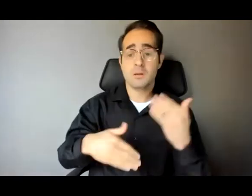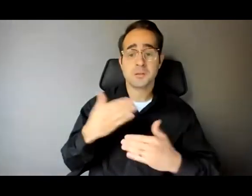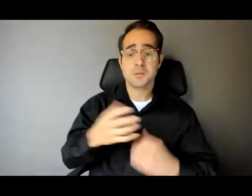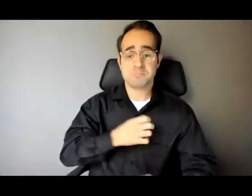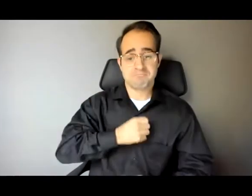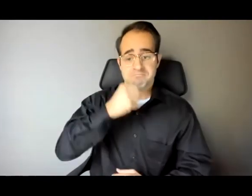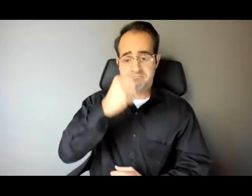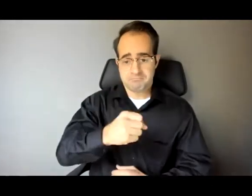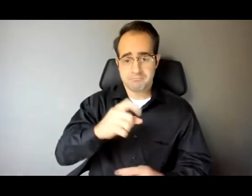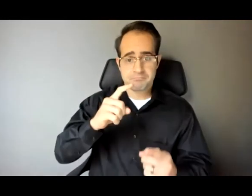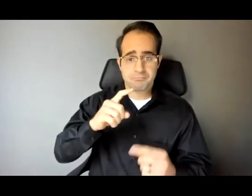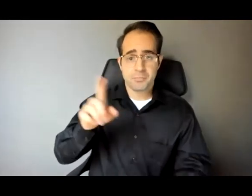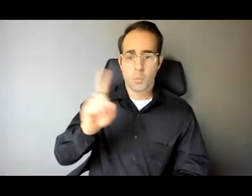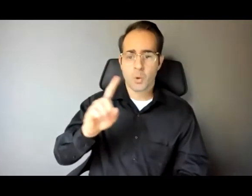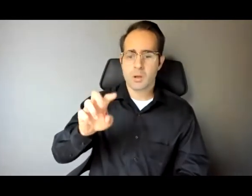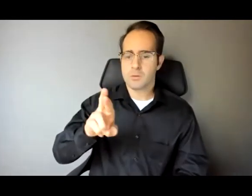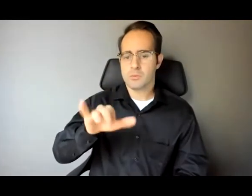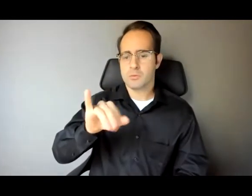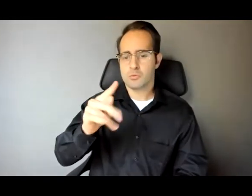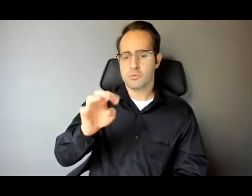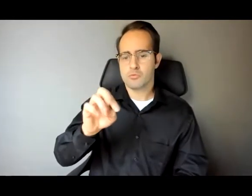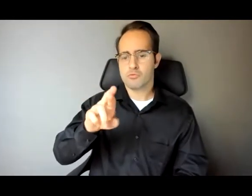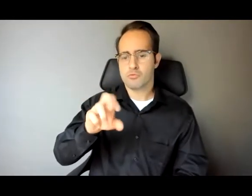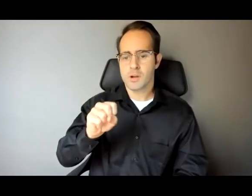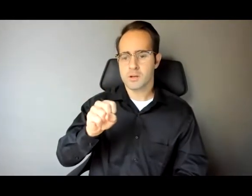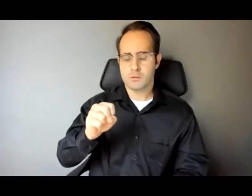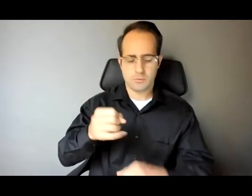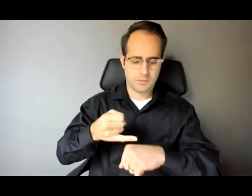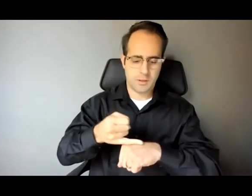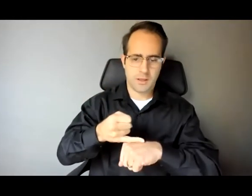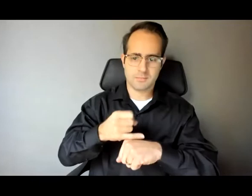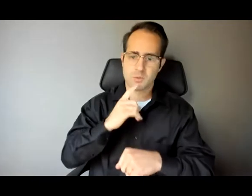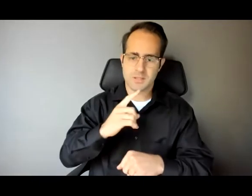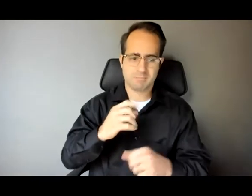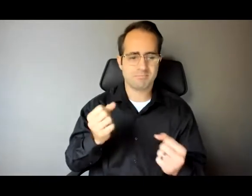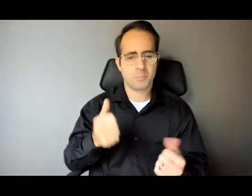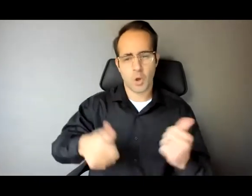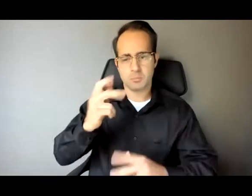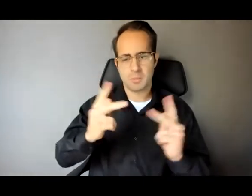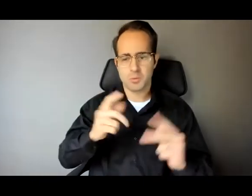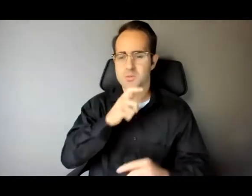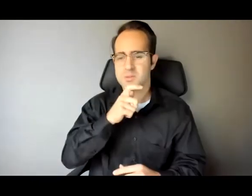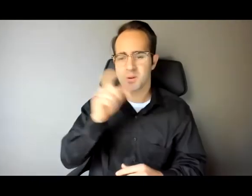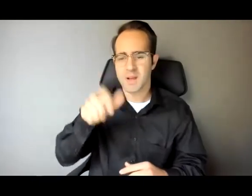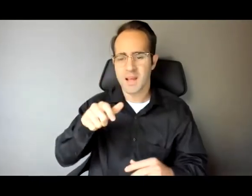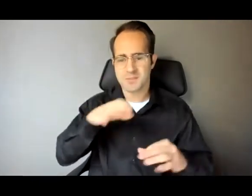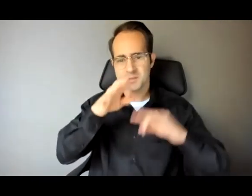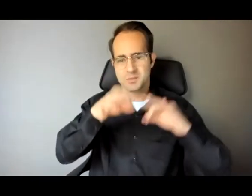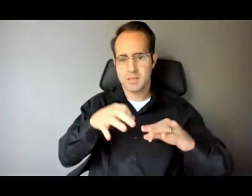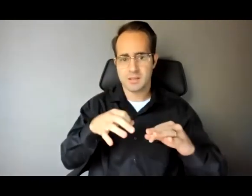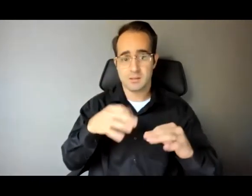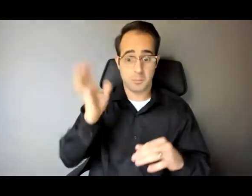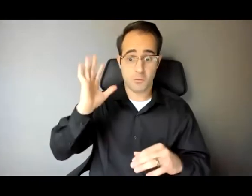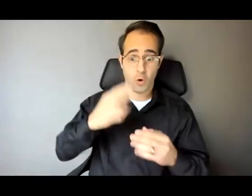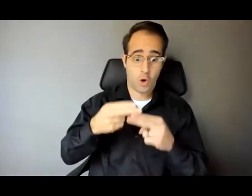doesn't need a lot of explaining for most people. It was called Gladiator School. It's still called Gladiator School.